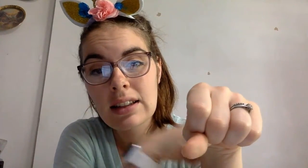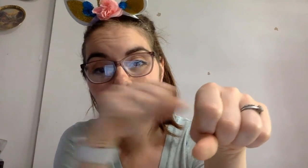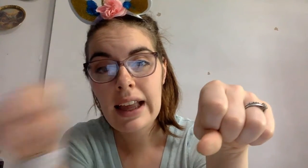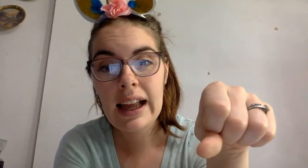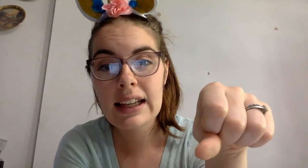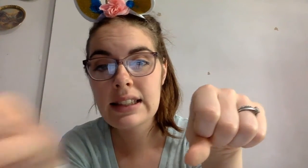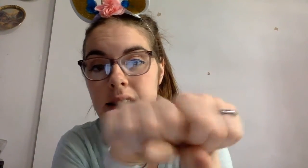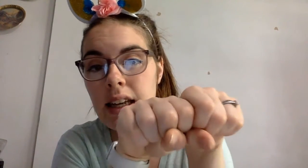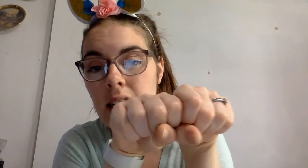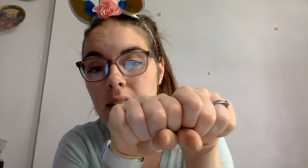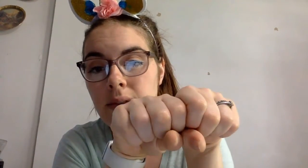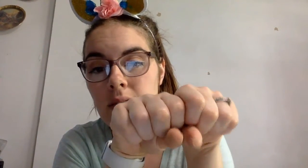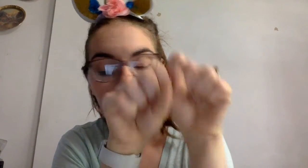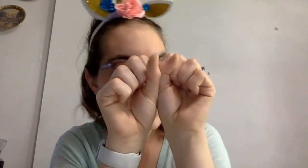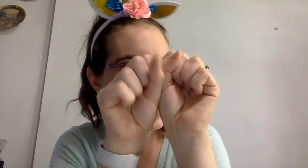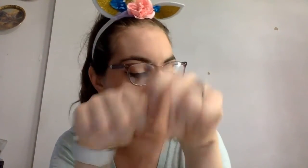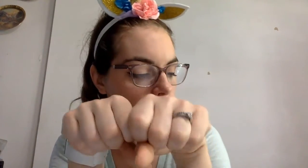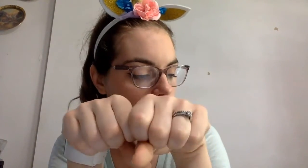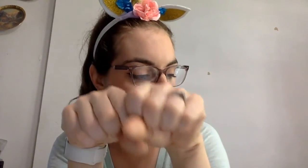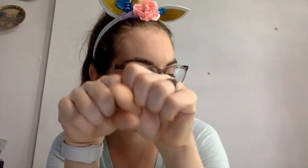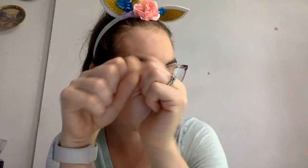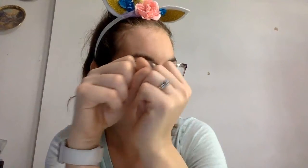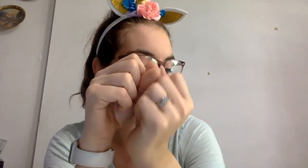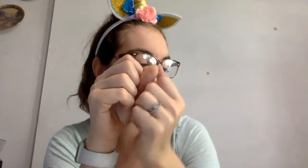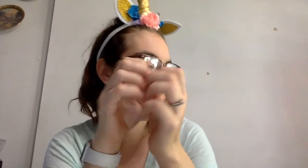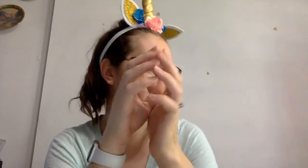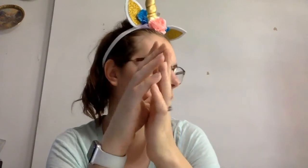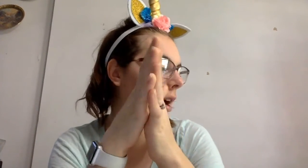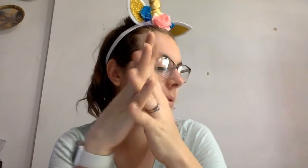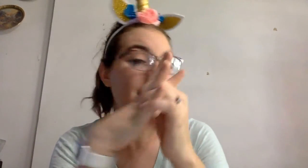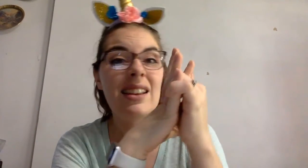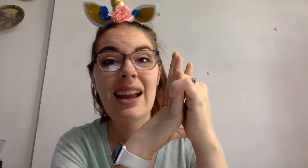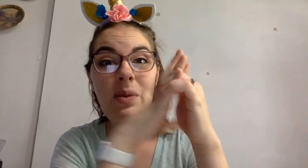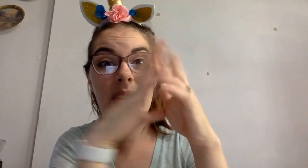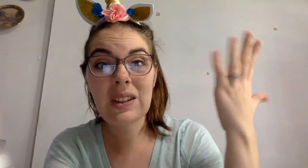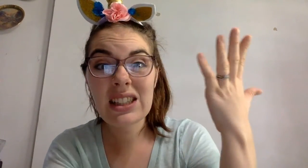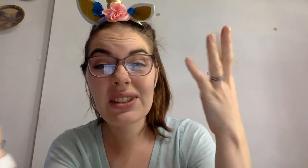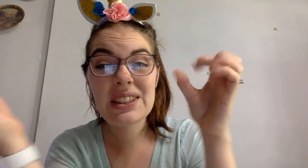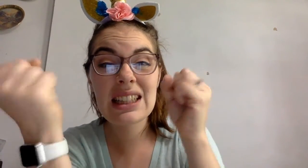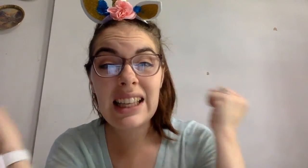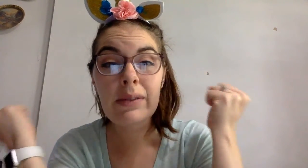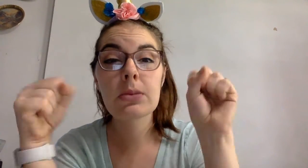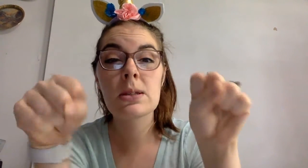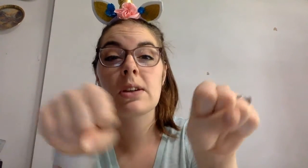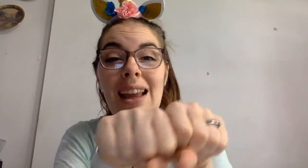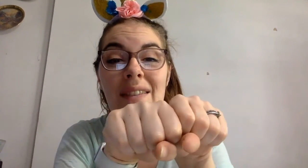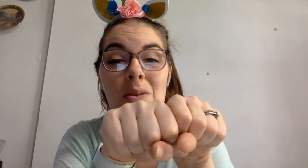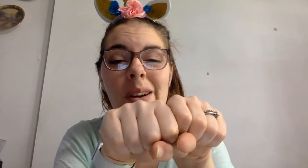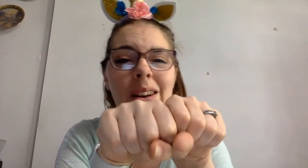Add d. Duck. Good job. Now we are going to delete, which means we're going to have a word.